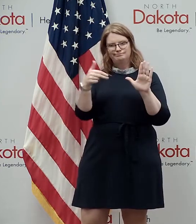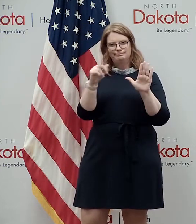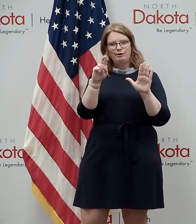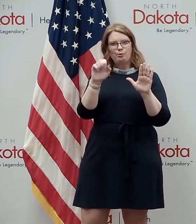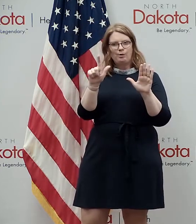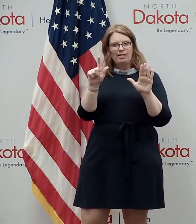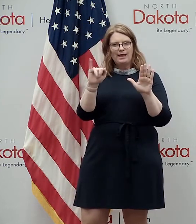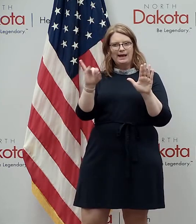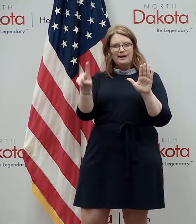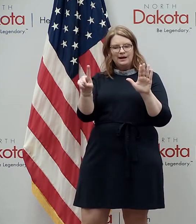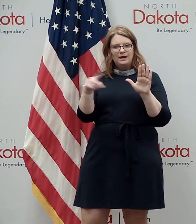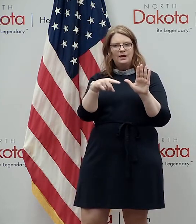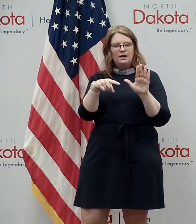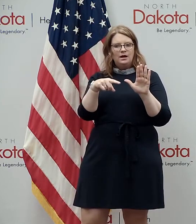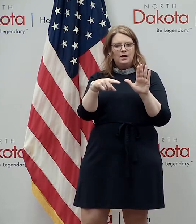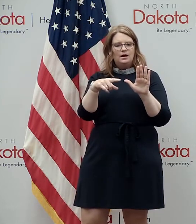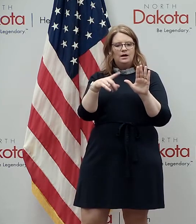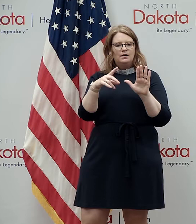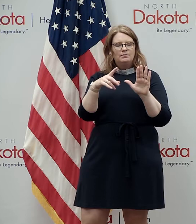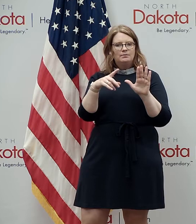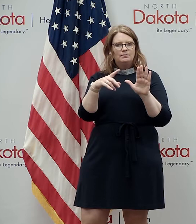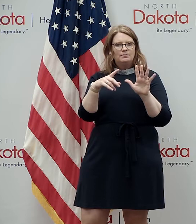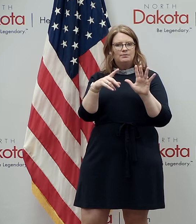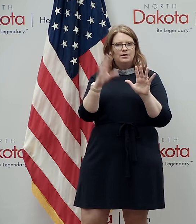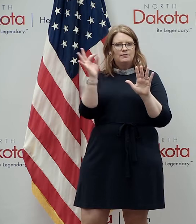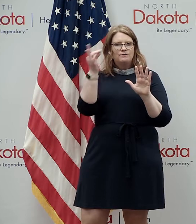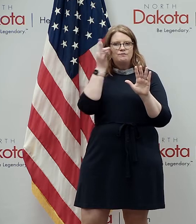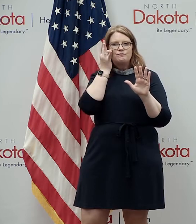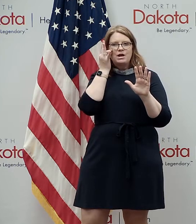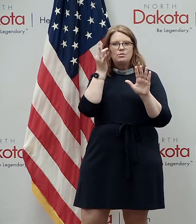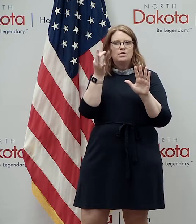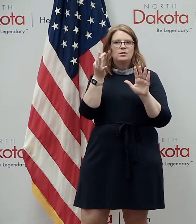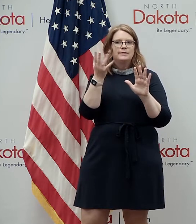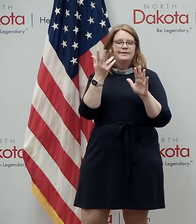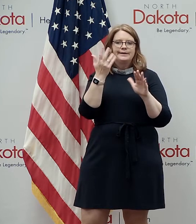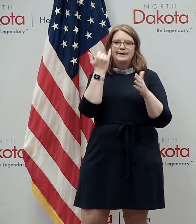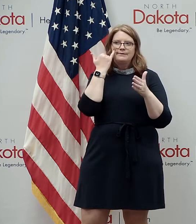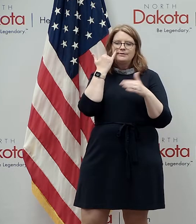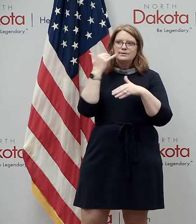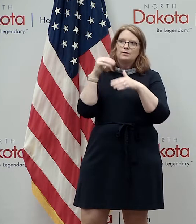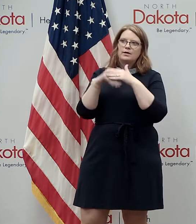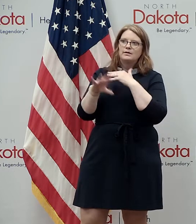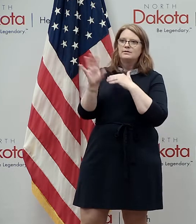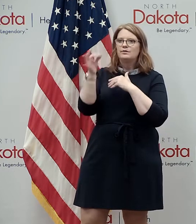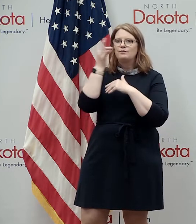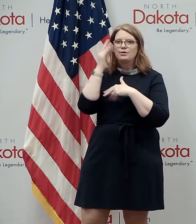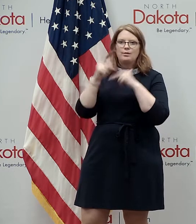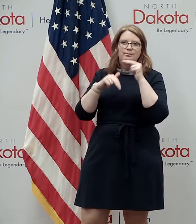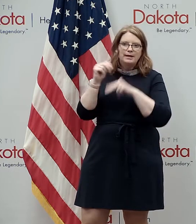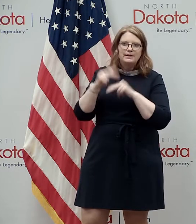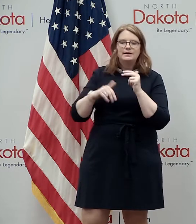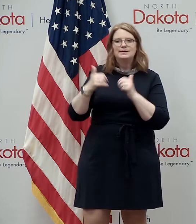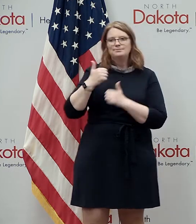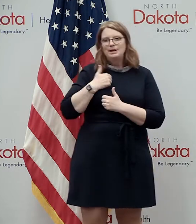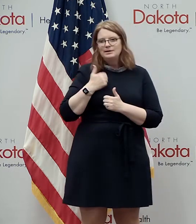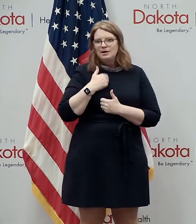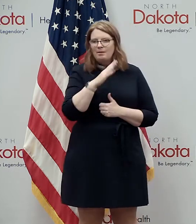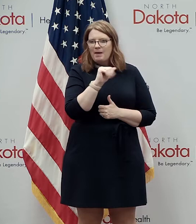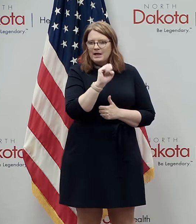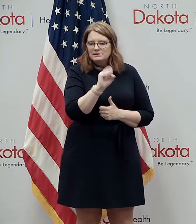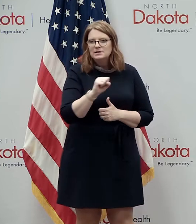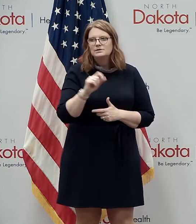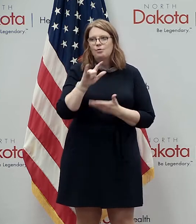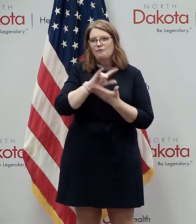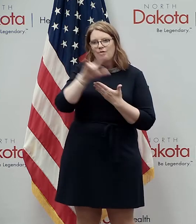effective in the for state reasons but also for effective for federal whether that was entering federal buildings entering military bases or flying